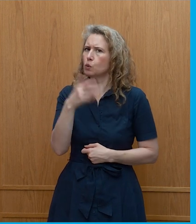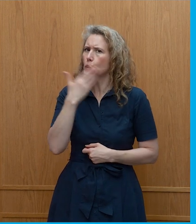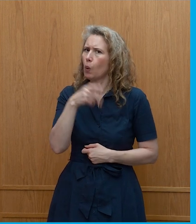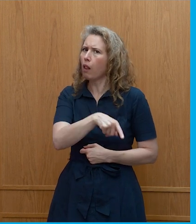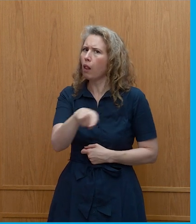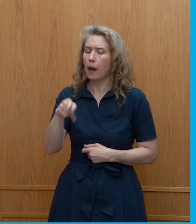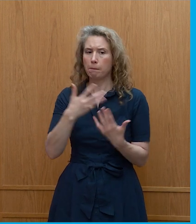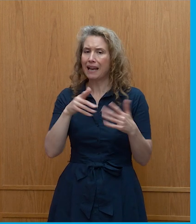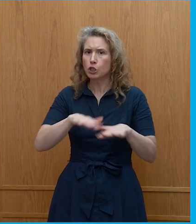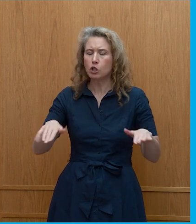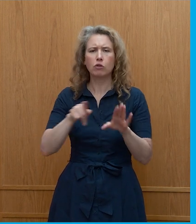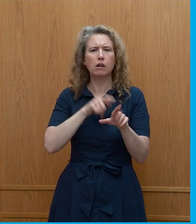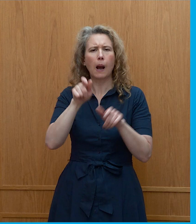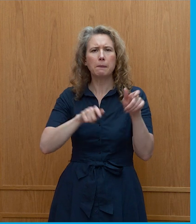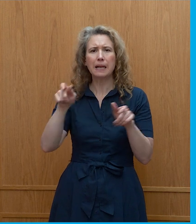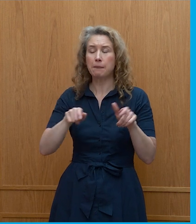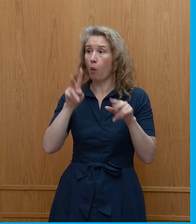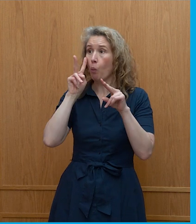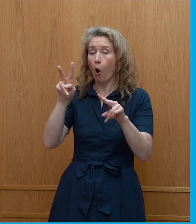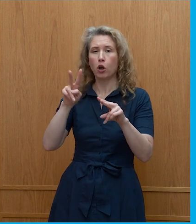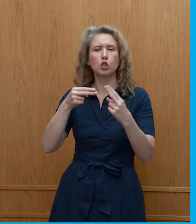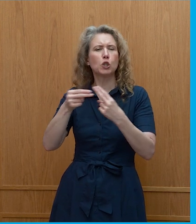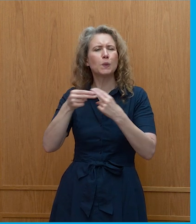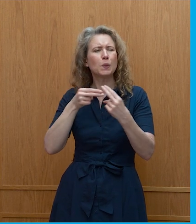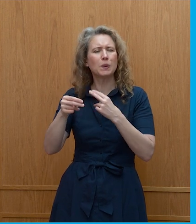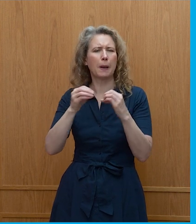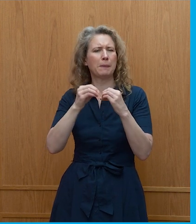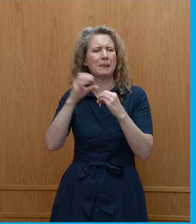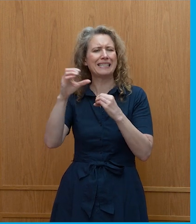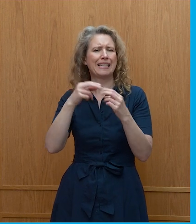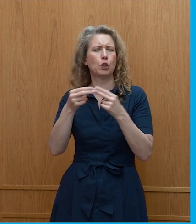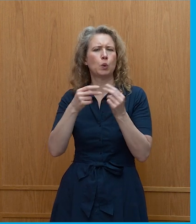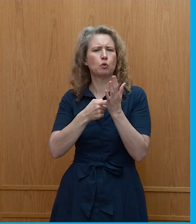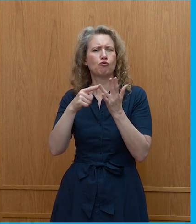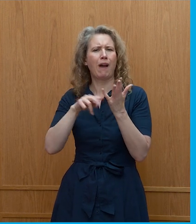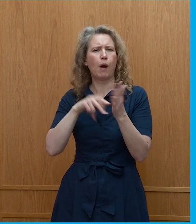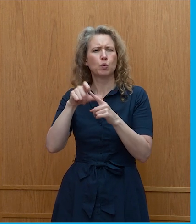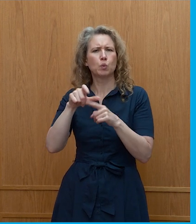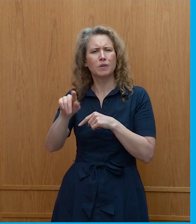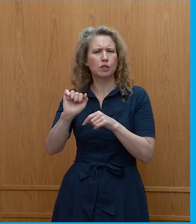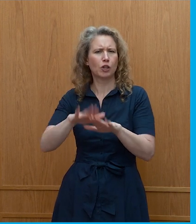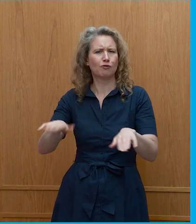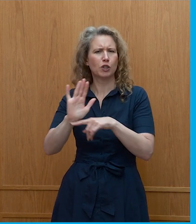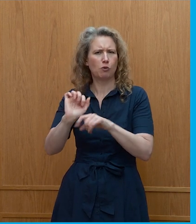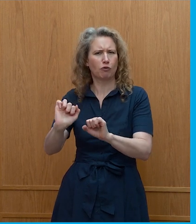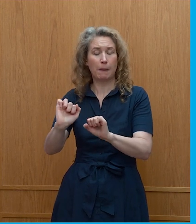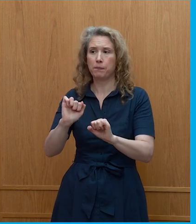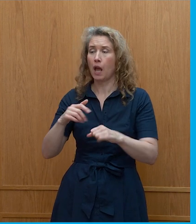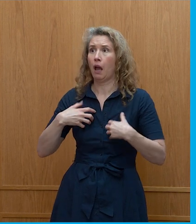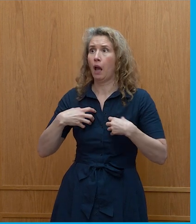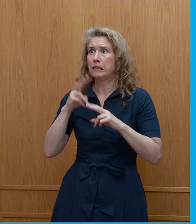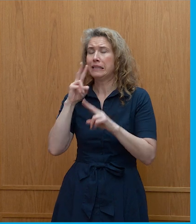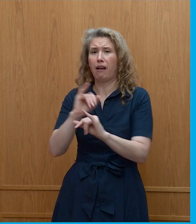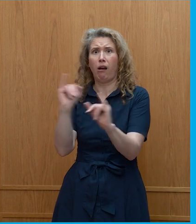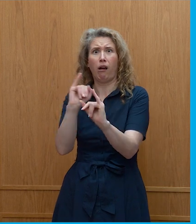children and young people in schools watch Newsround, for instance, BBC Newsround, and it brings fear to them because